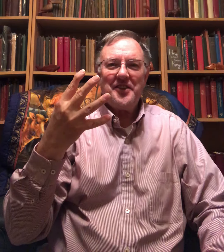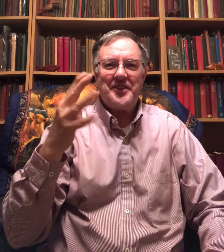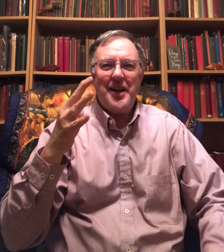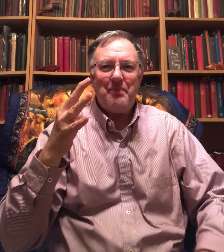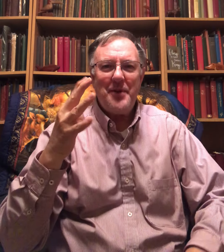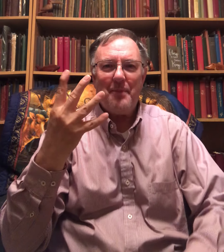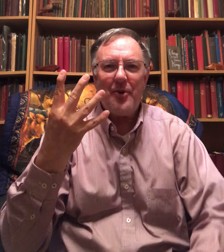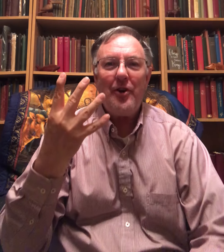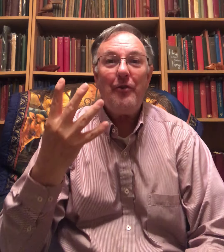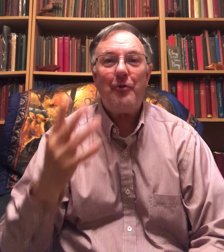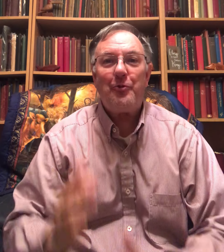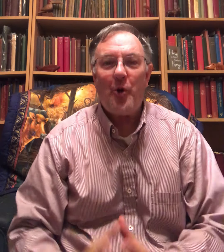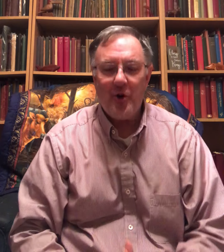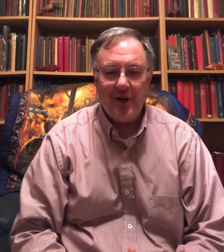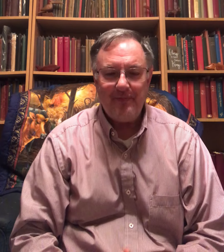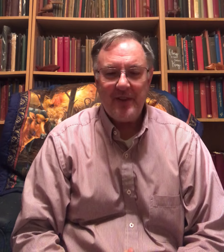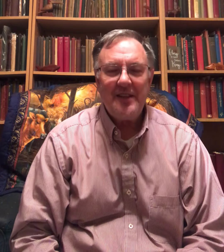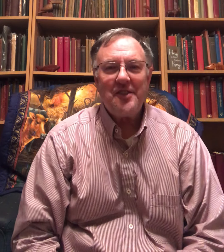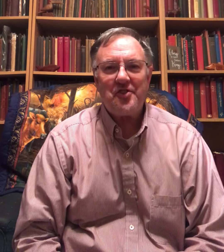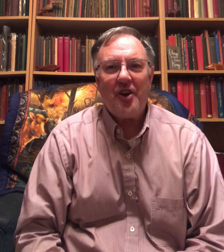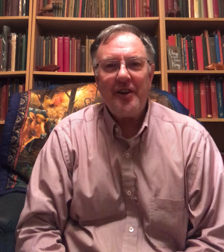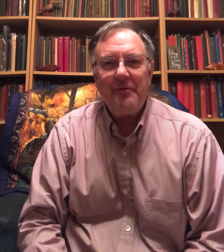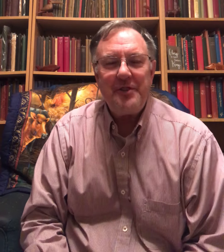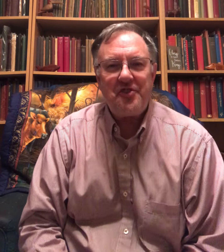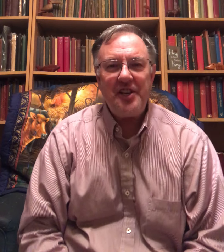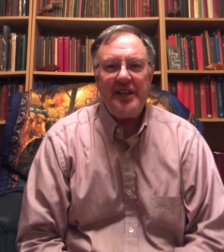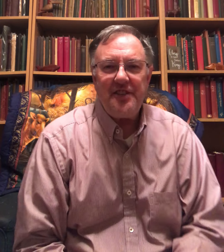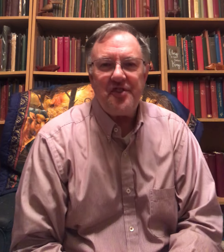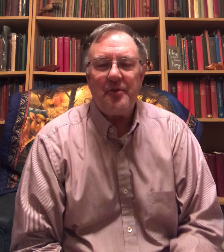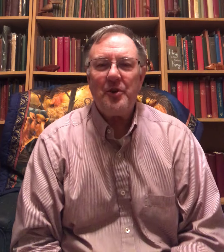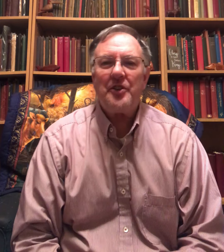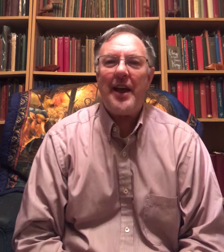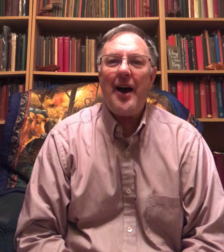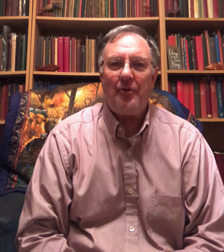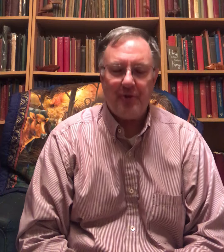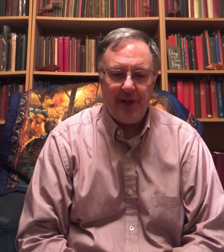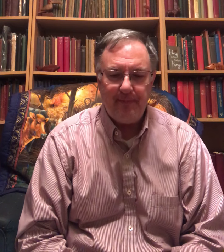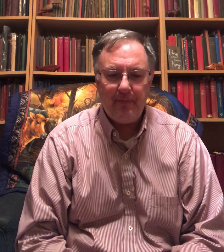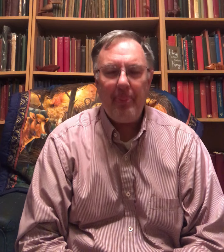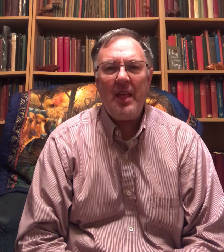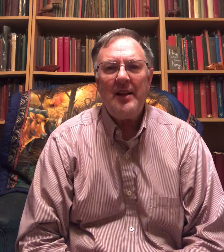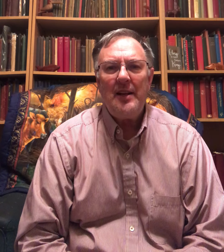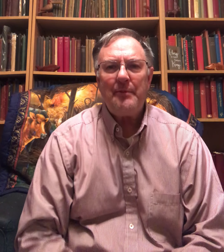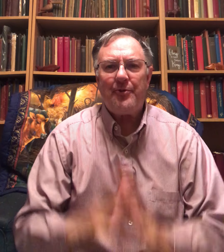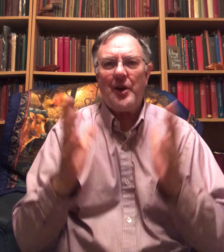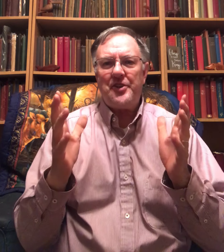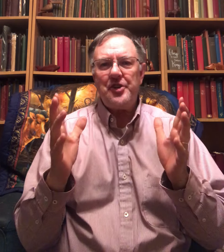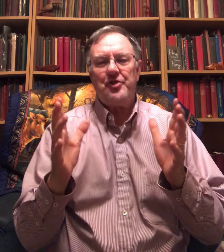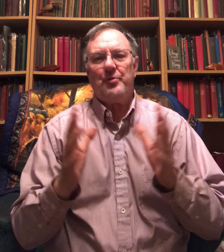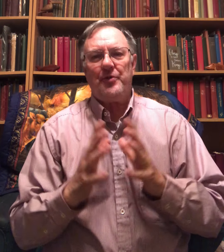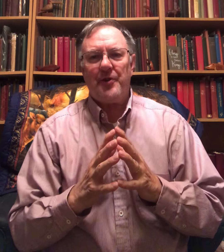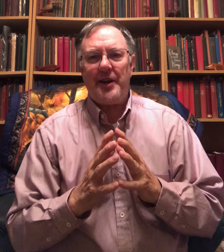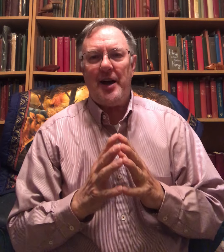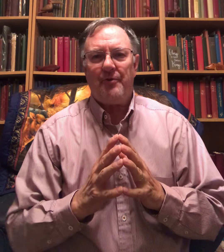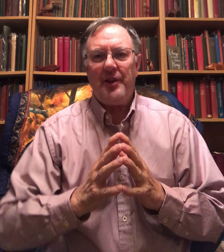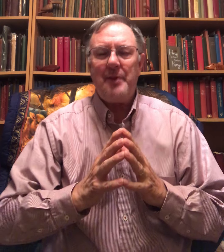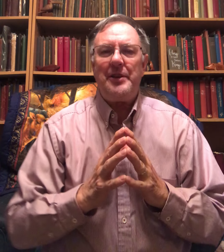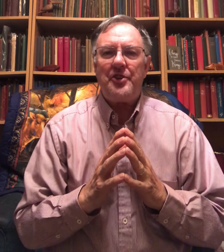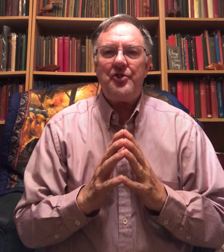Tape number four, starting with C's, the word Calvary. Before I teach you the word for Calvary, let me teach